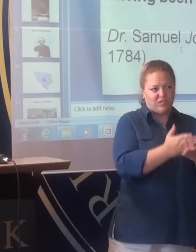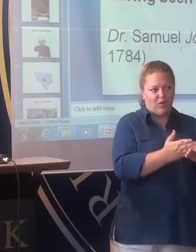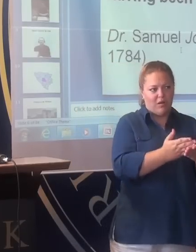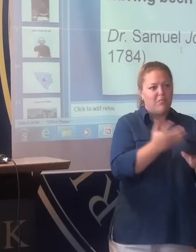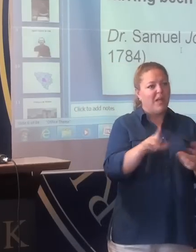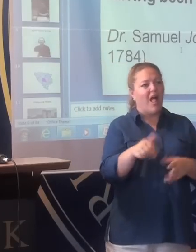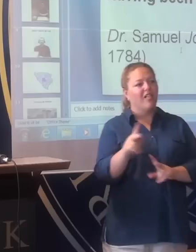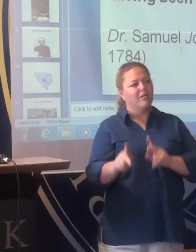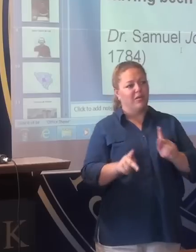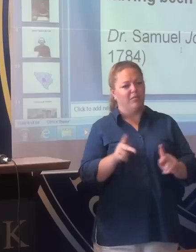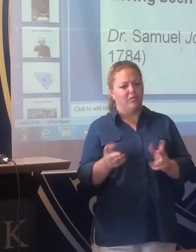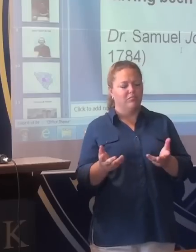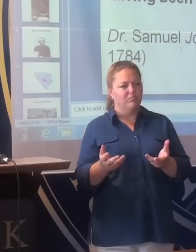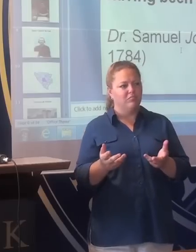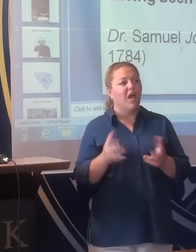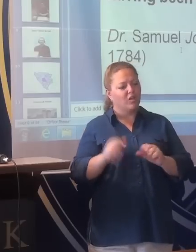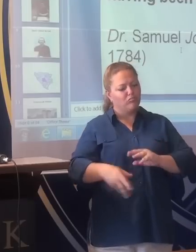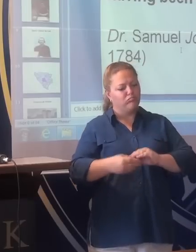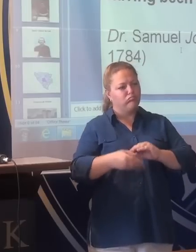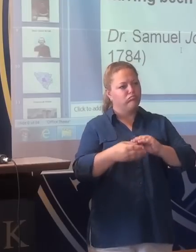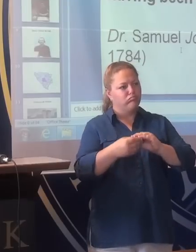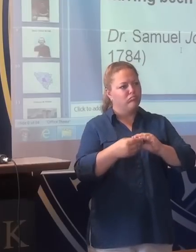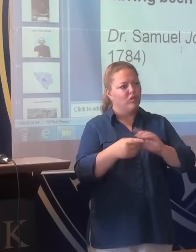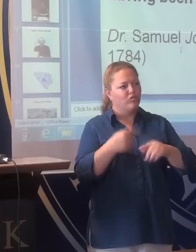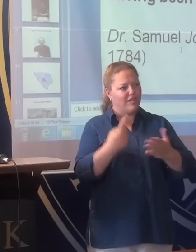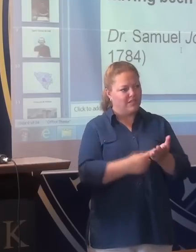may be other people in this room who will be able to contribute to the discussion.